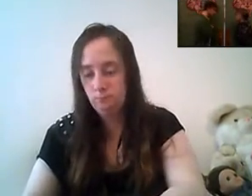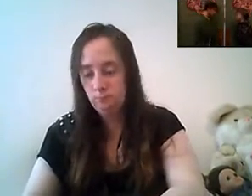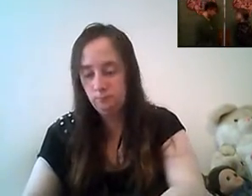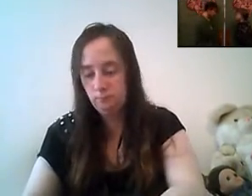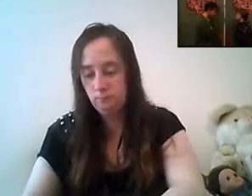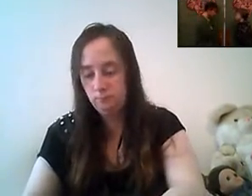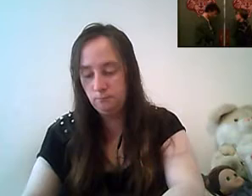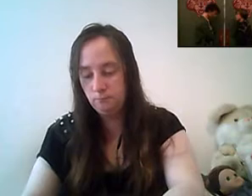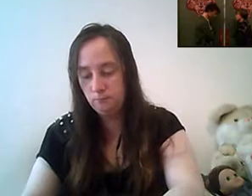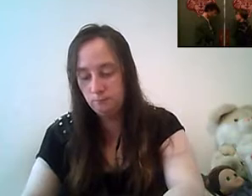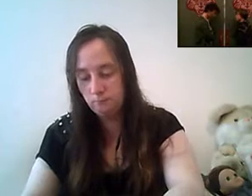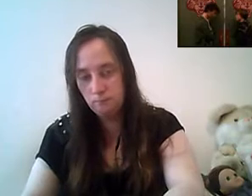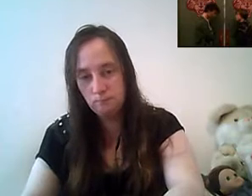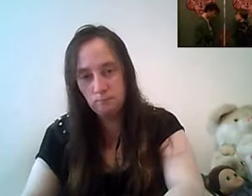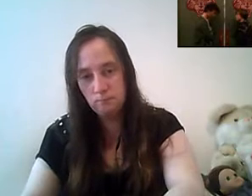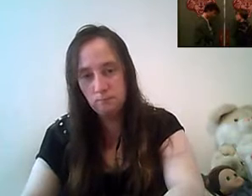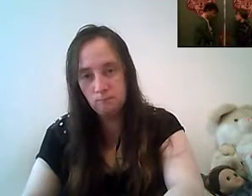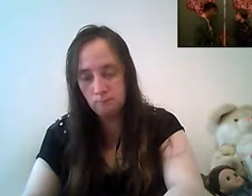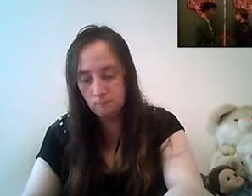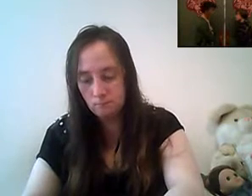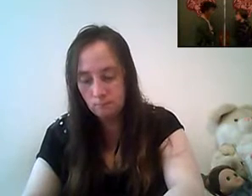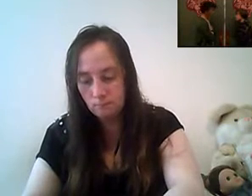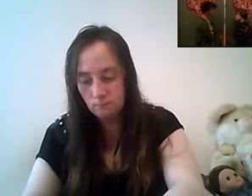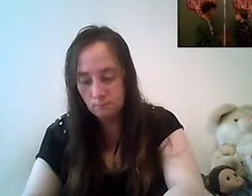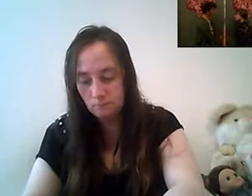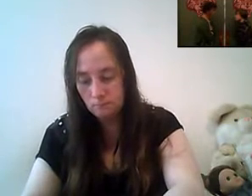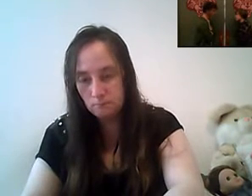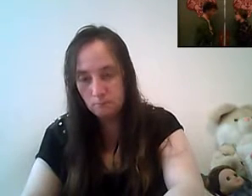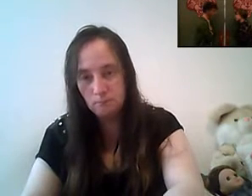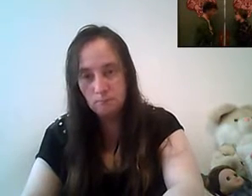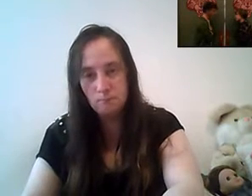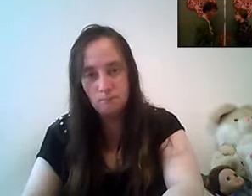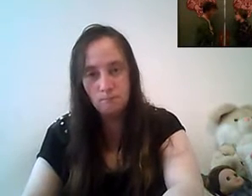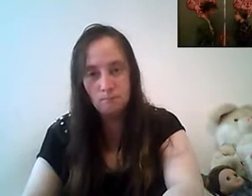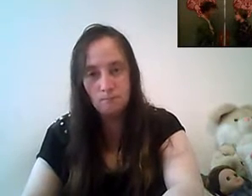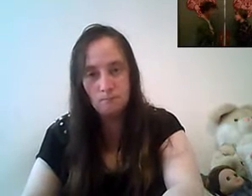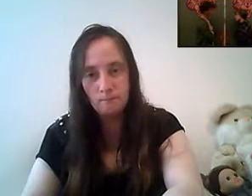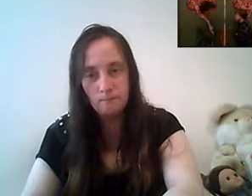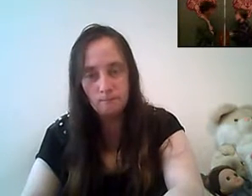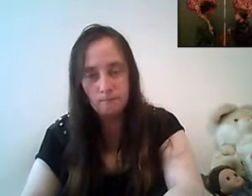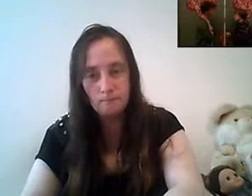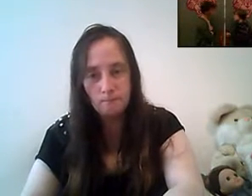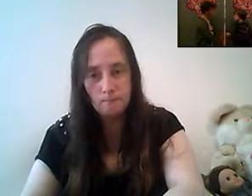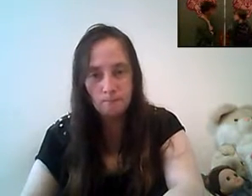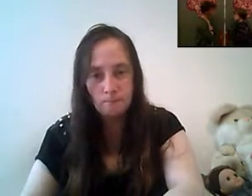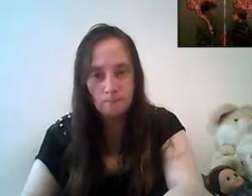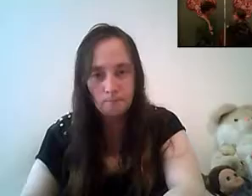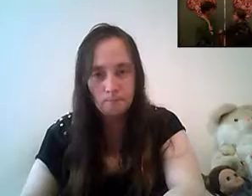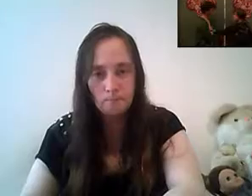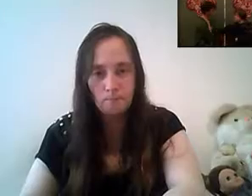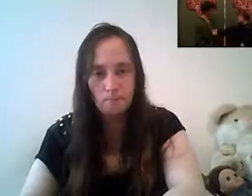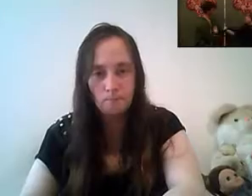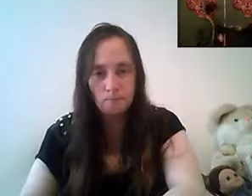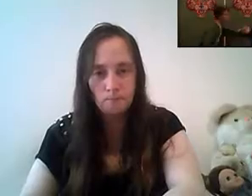stan i need your help oh okay so you're talking listen oh wow interesting stan seriously shut up and follow me right now